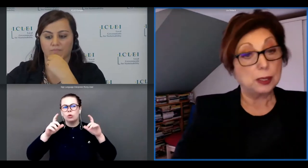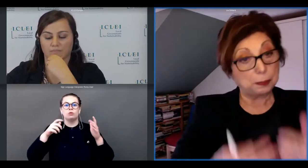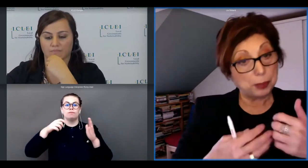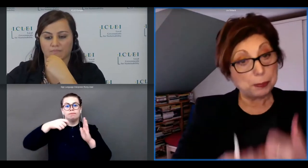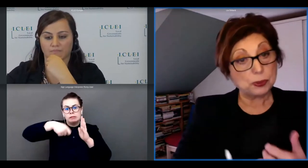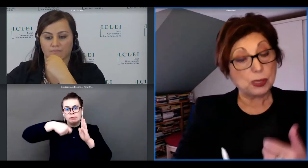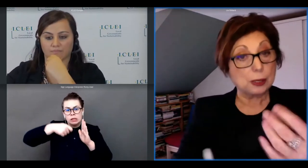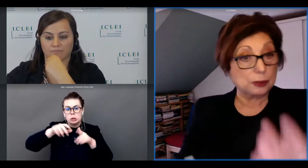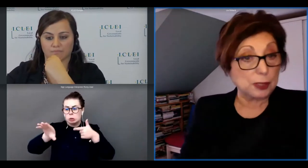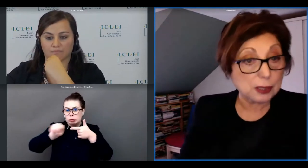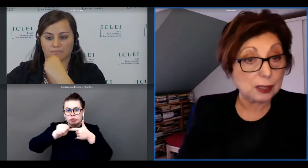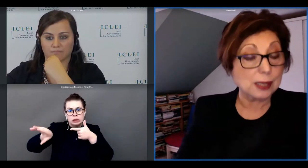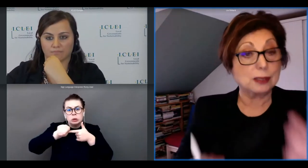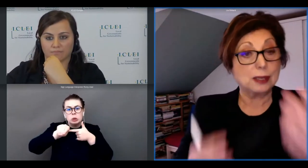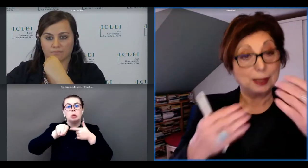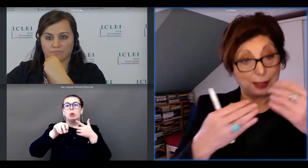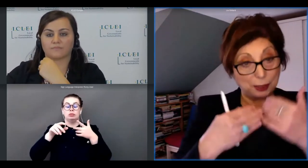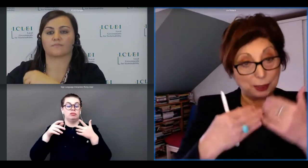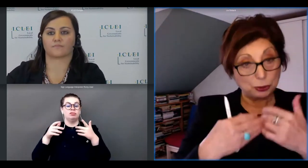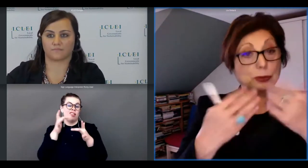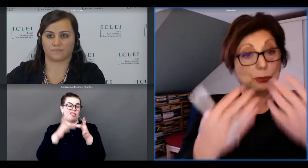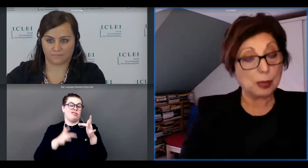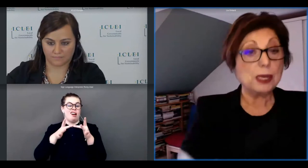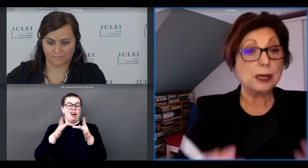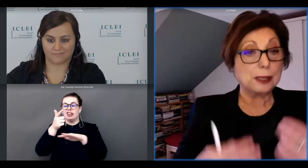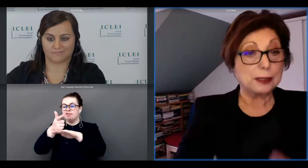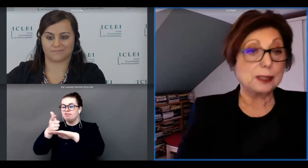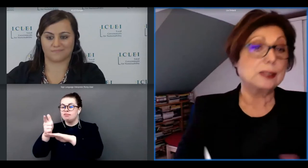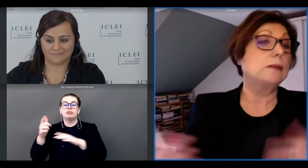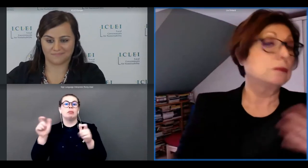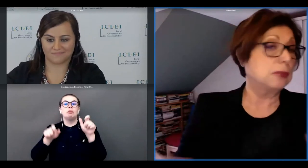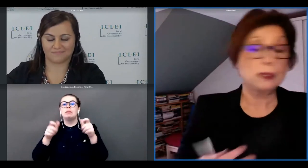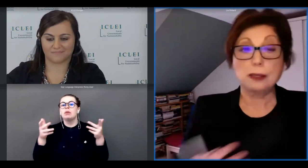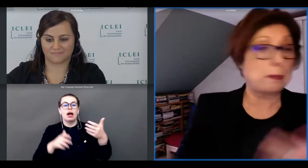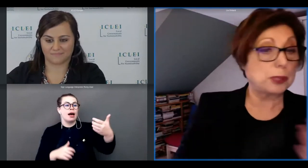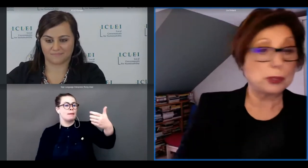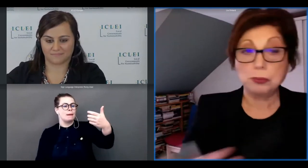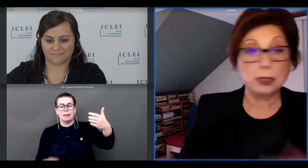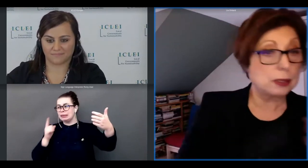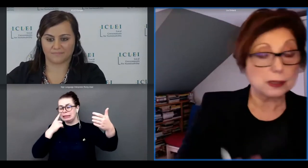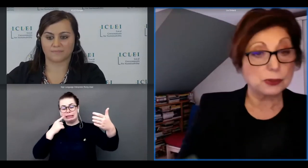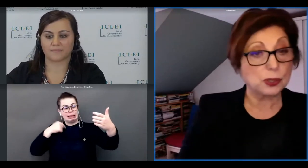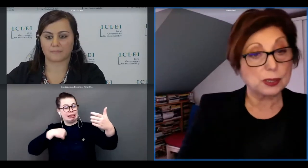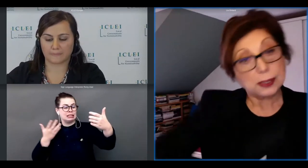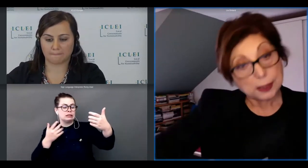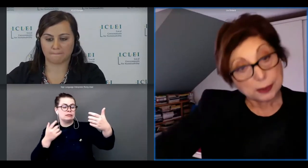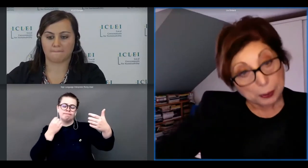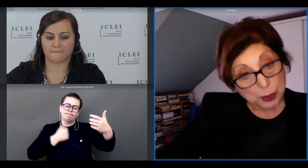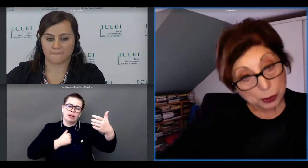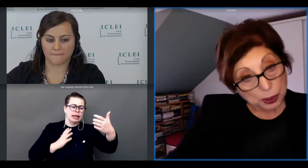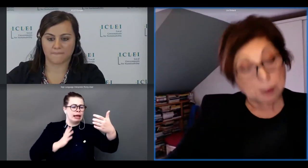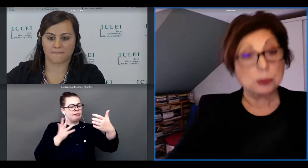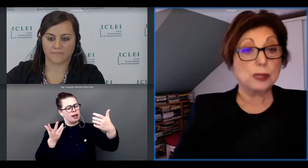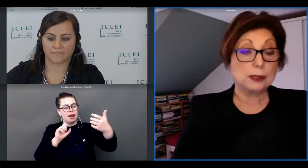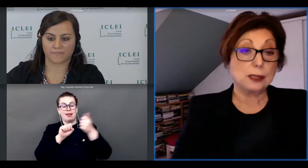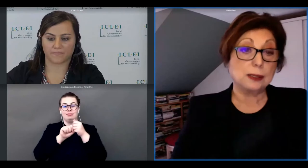that people take on the internet and they talk to the camera and they say this has happened to me etc they will